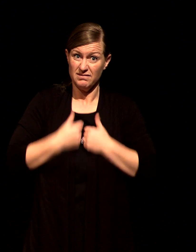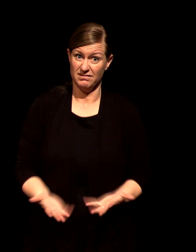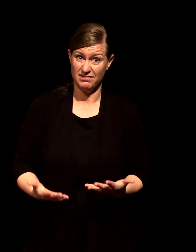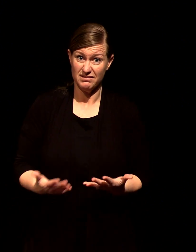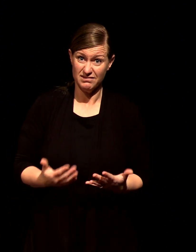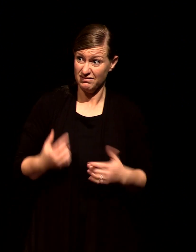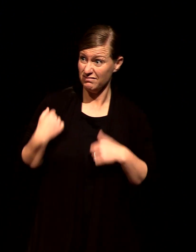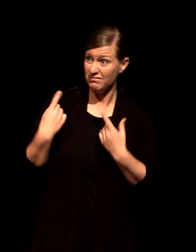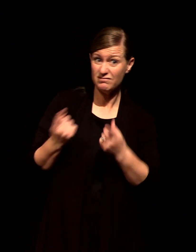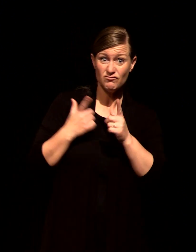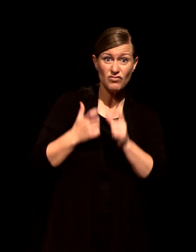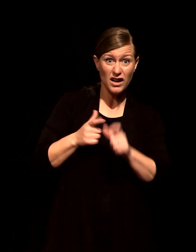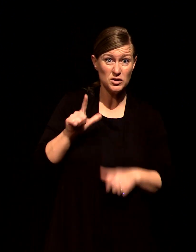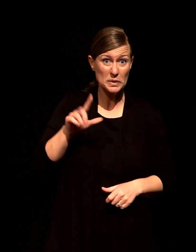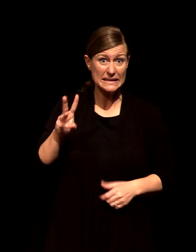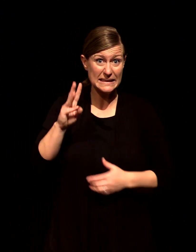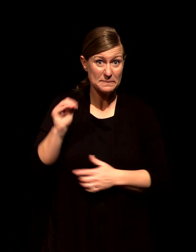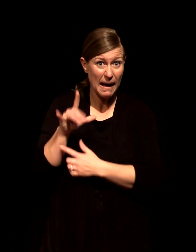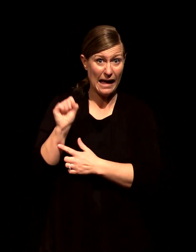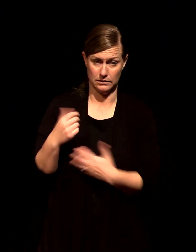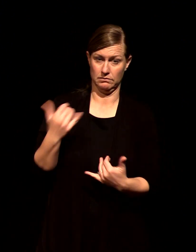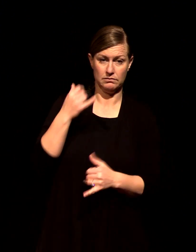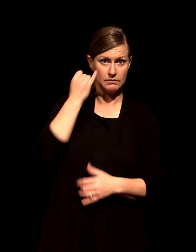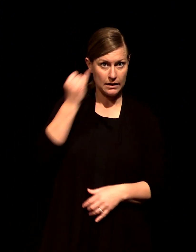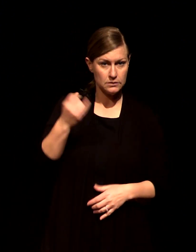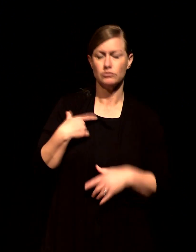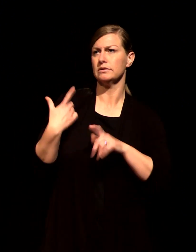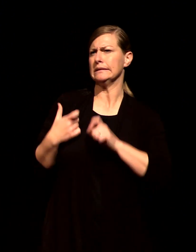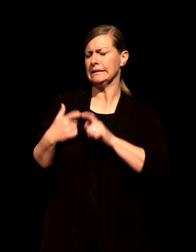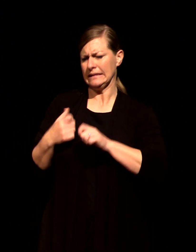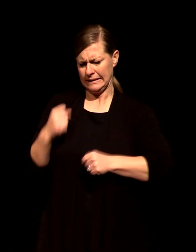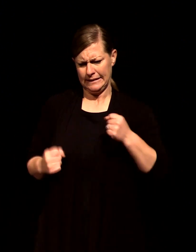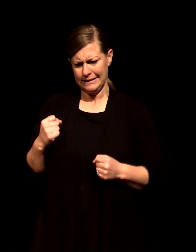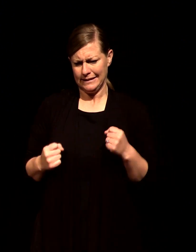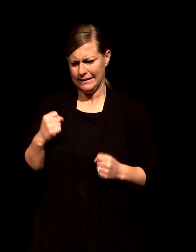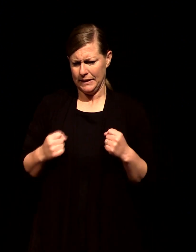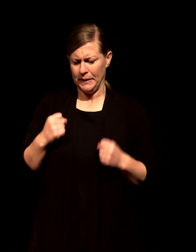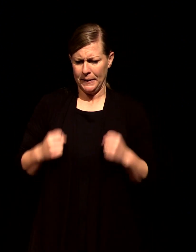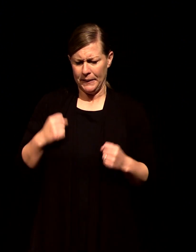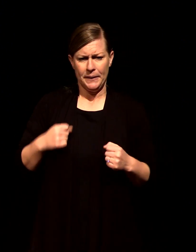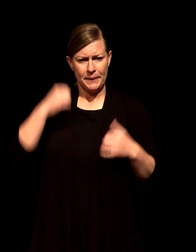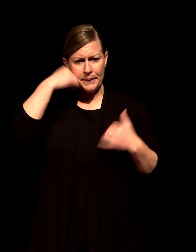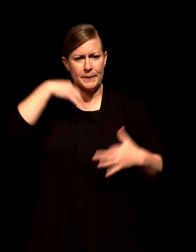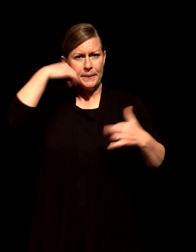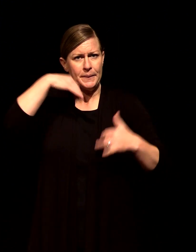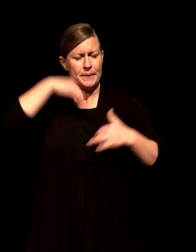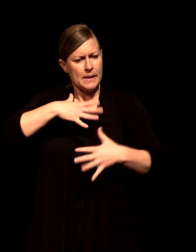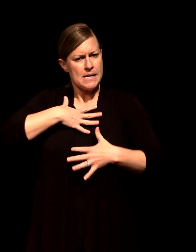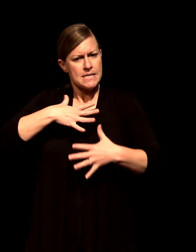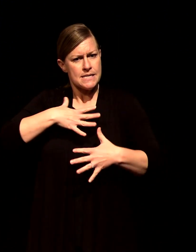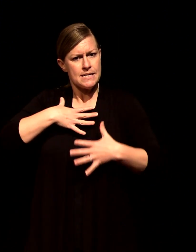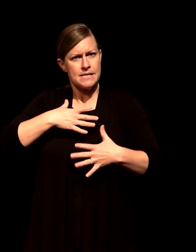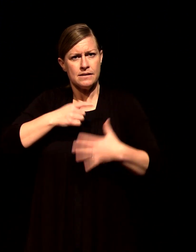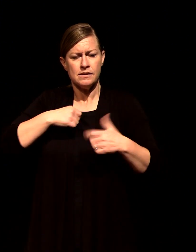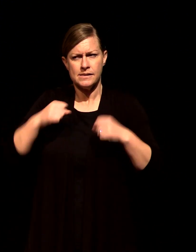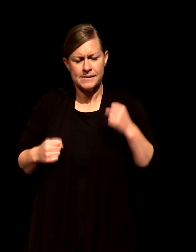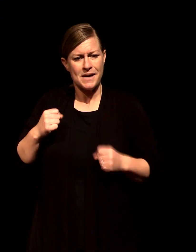there's Jesus at the finish line abundantly exceedingly joyful